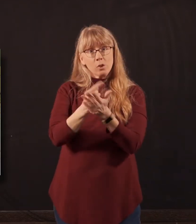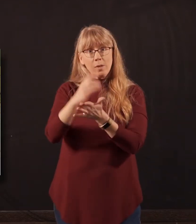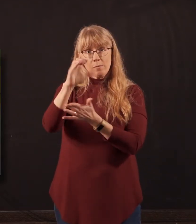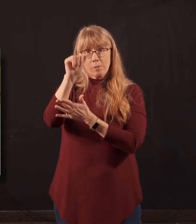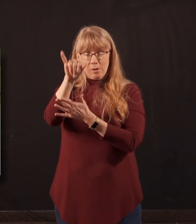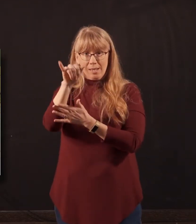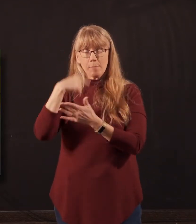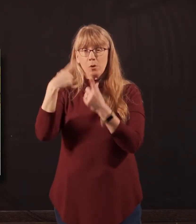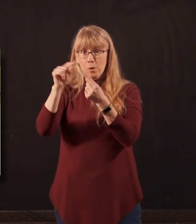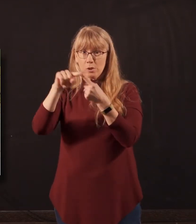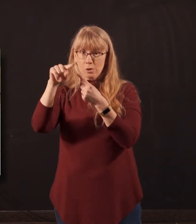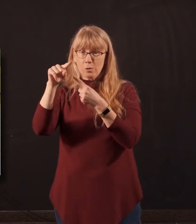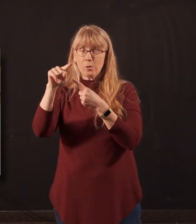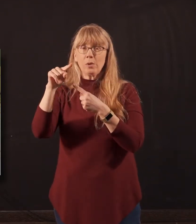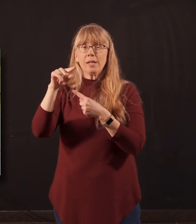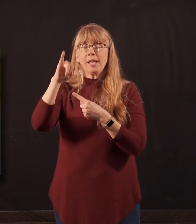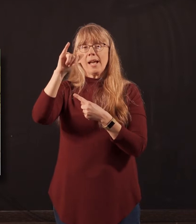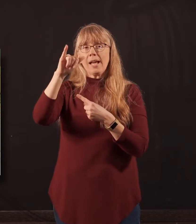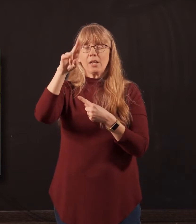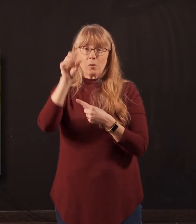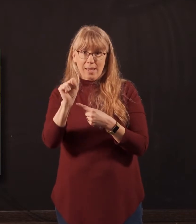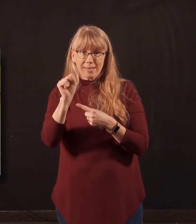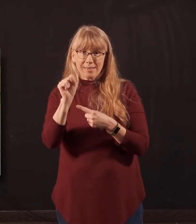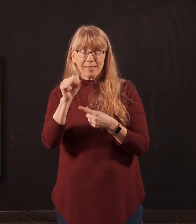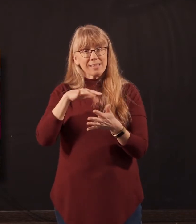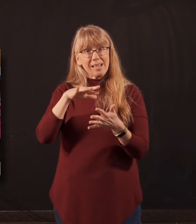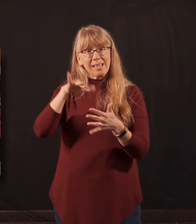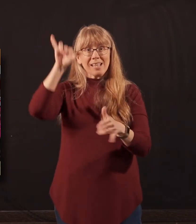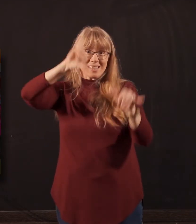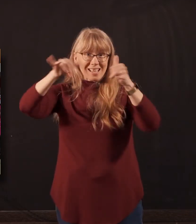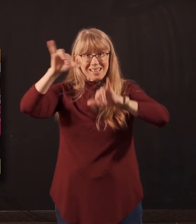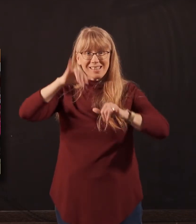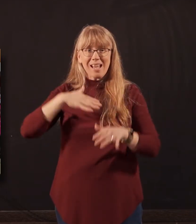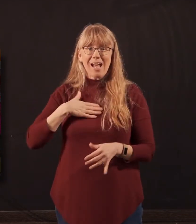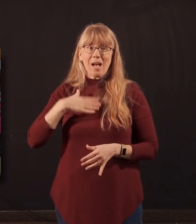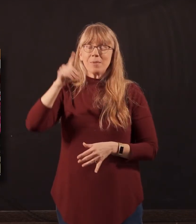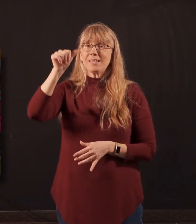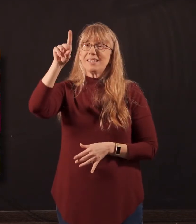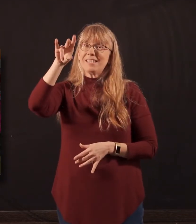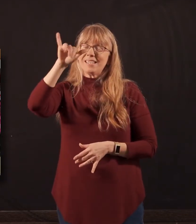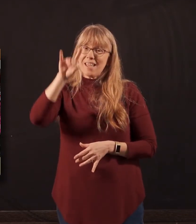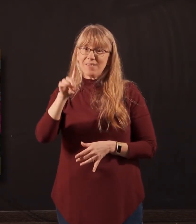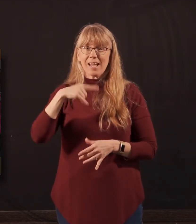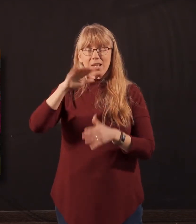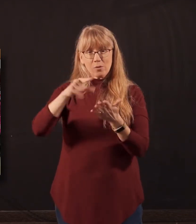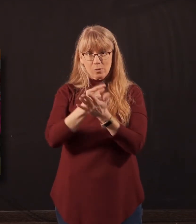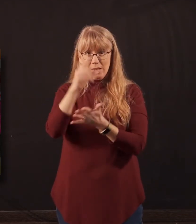and this fall I'll be attending Indiana University Southeast in studying chemistry. I'm David Estery. graduated from Christian Academy of Indiana, and in the fall